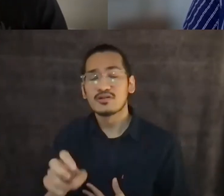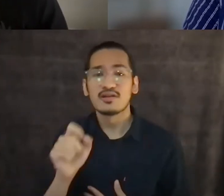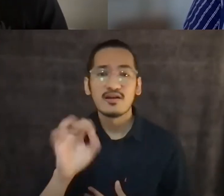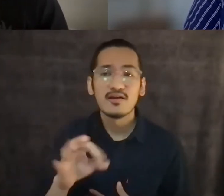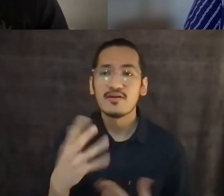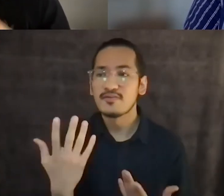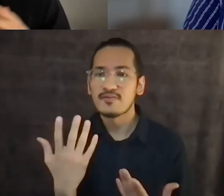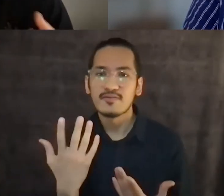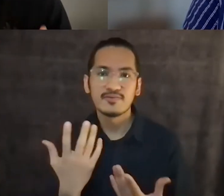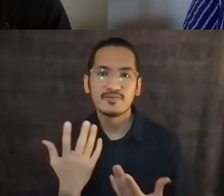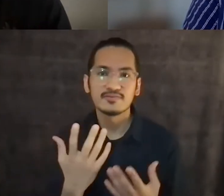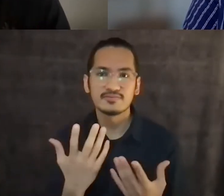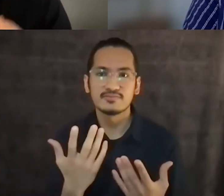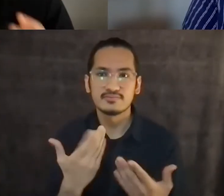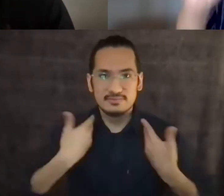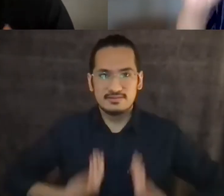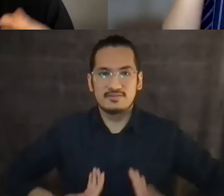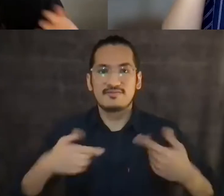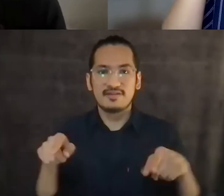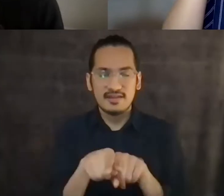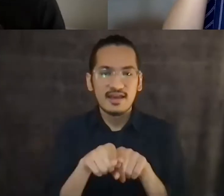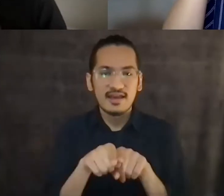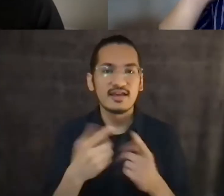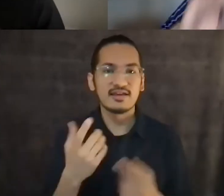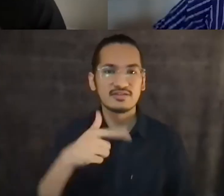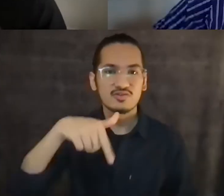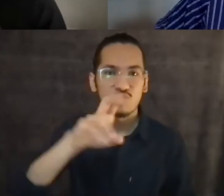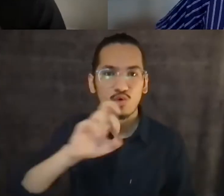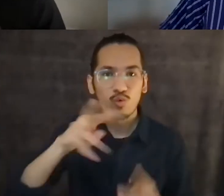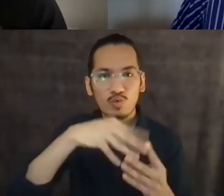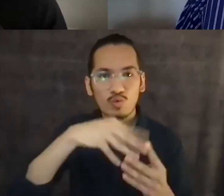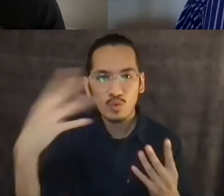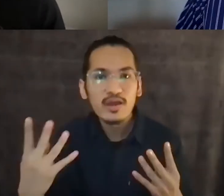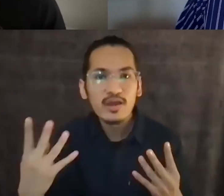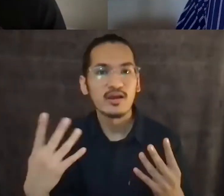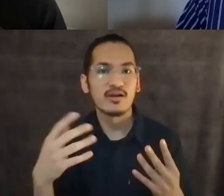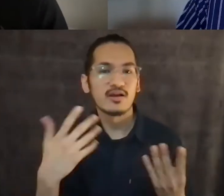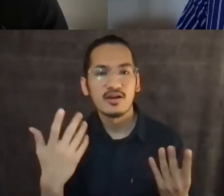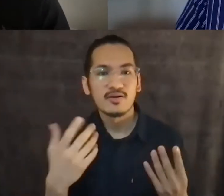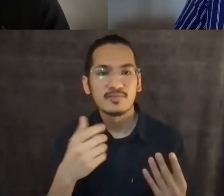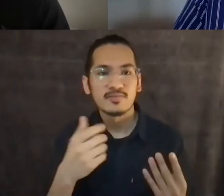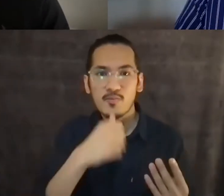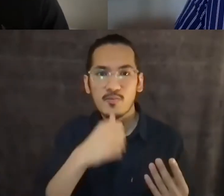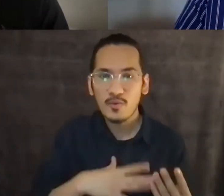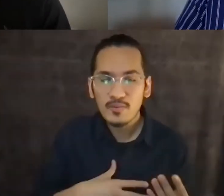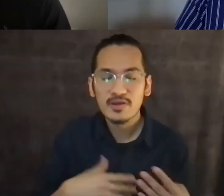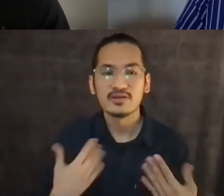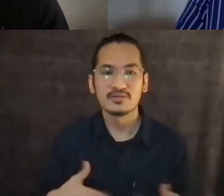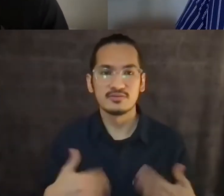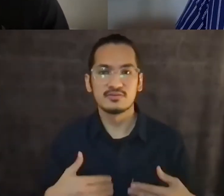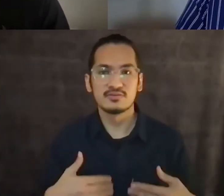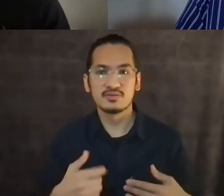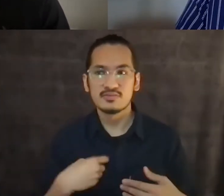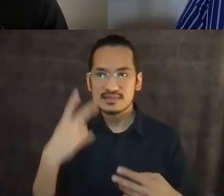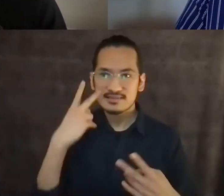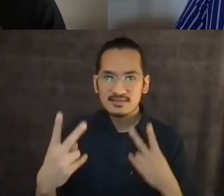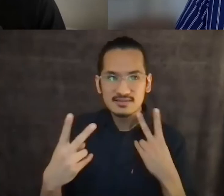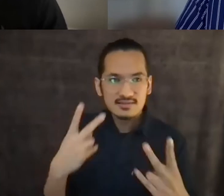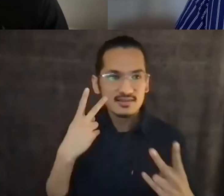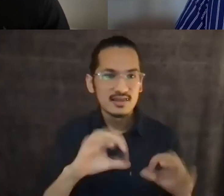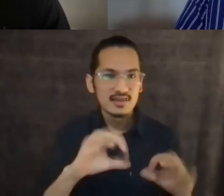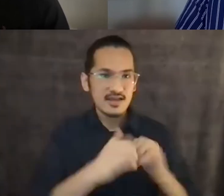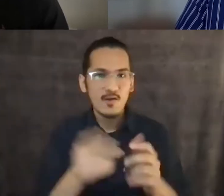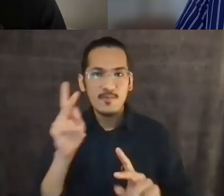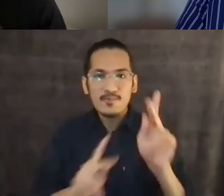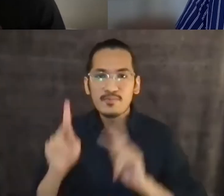you know, has been, who has studied enough about social movements to see the way that queer people and women and